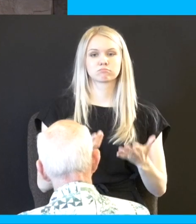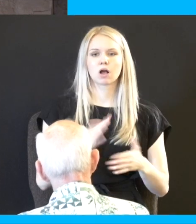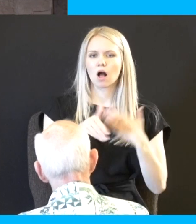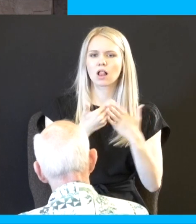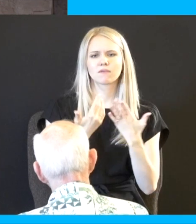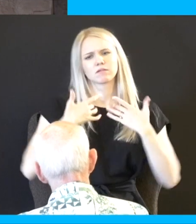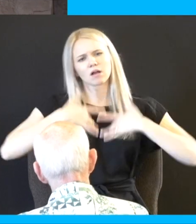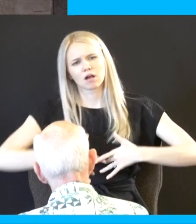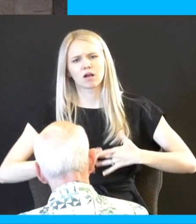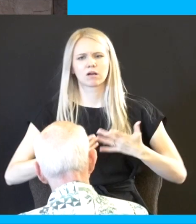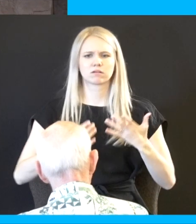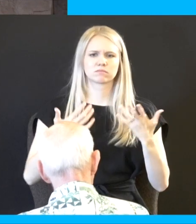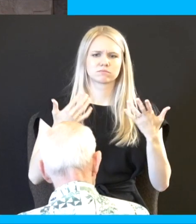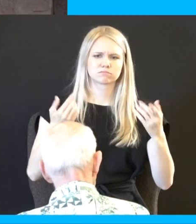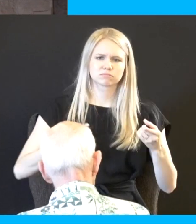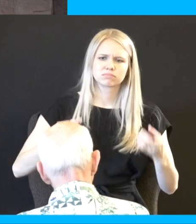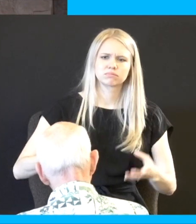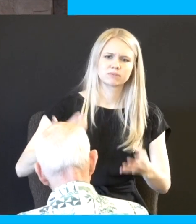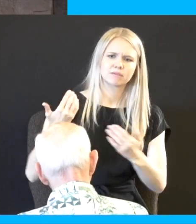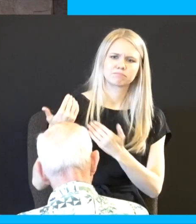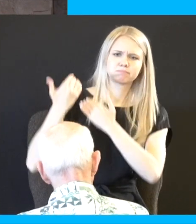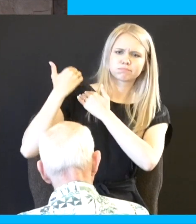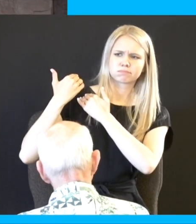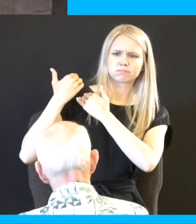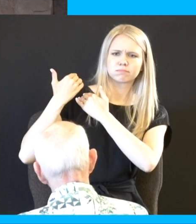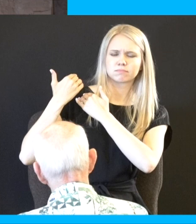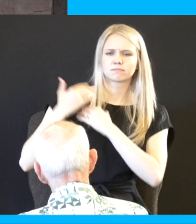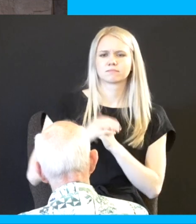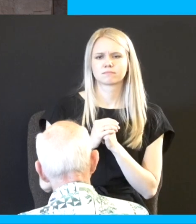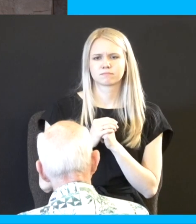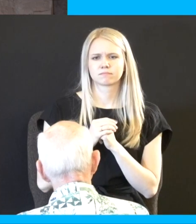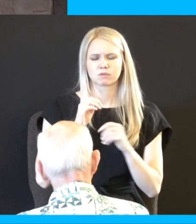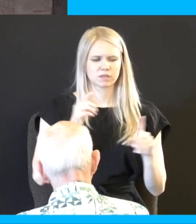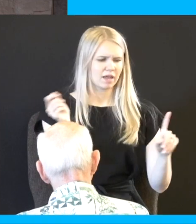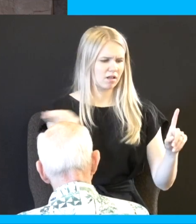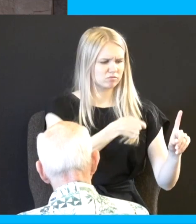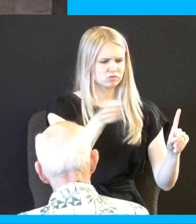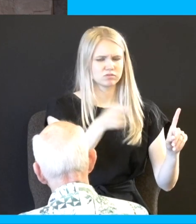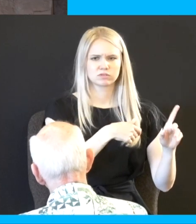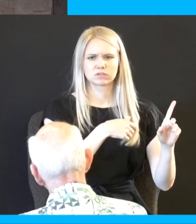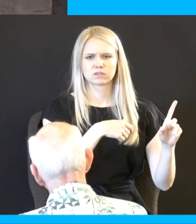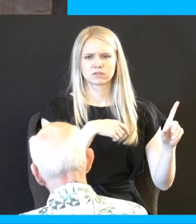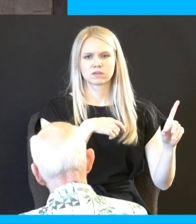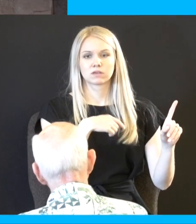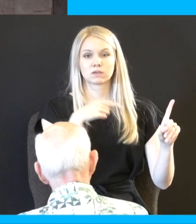our sorrows yet we did esteem him stricken smitten of God and afflicted but he was wounded